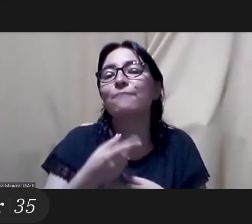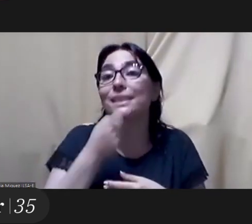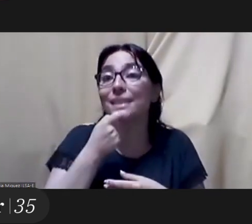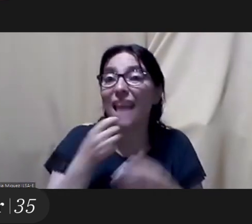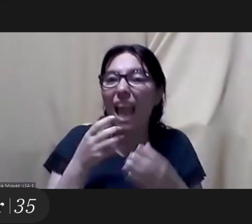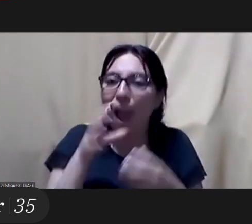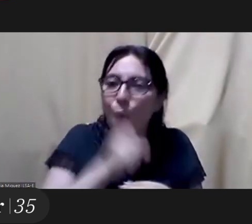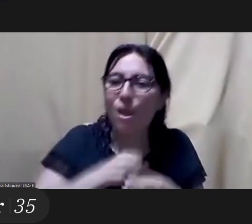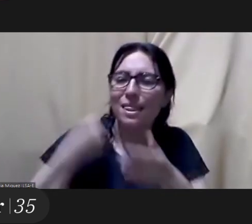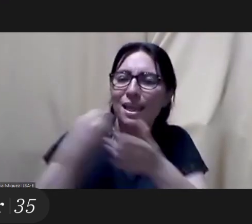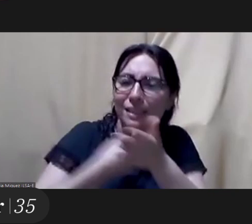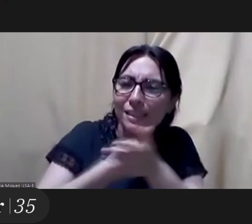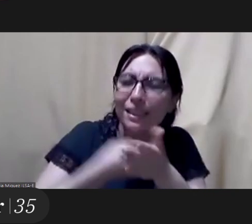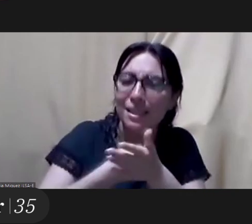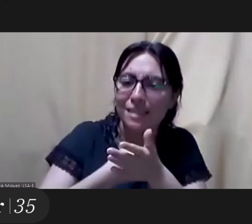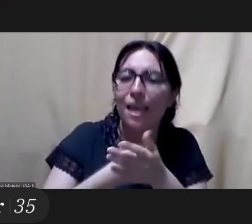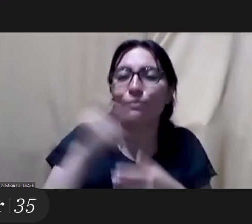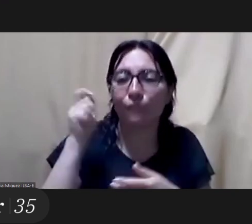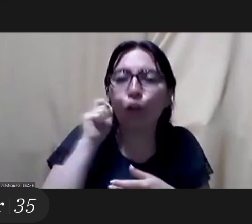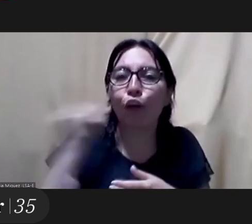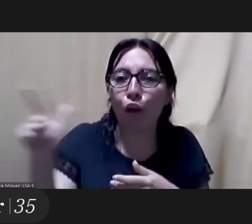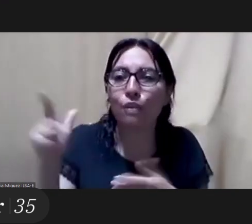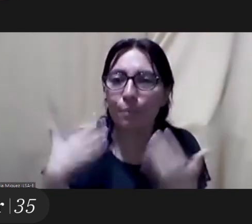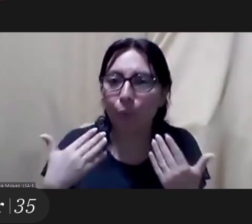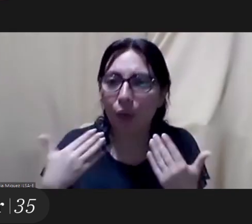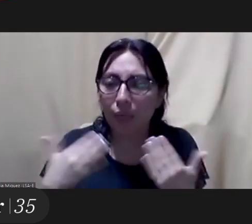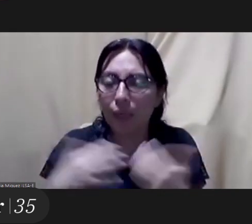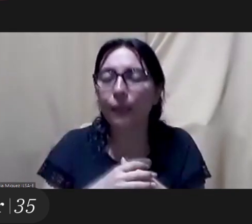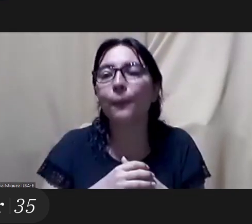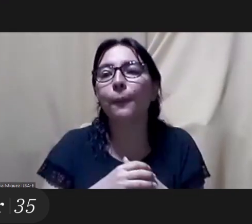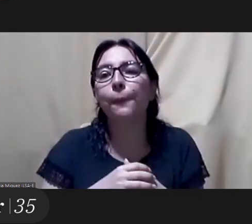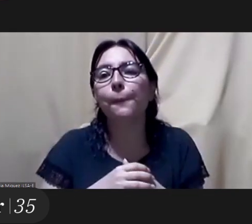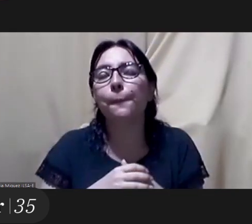those who are resisting is is something that's very important